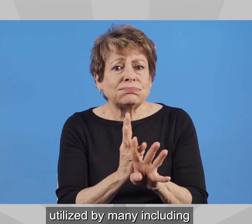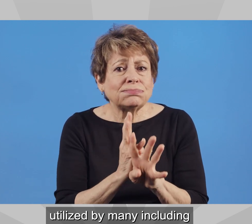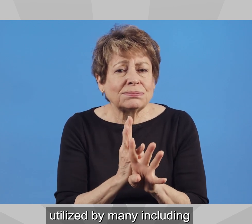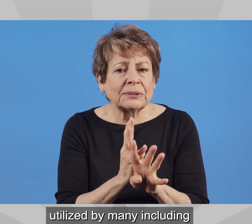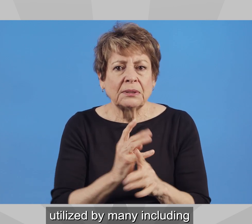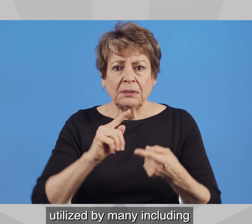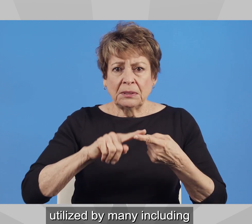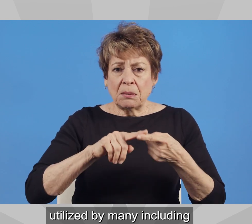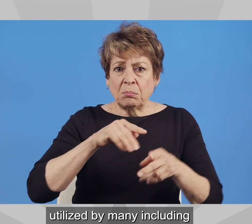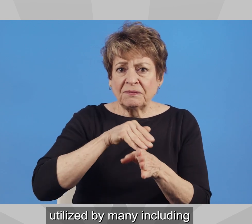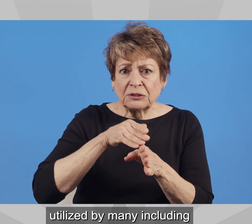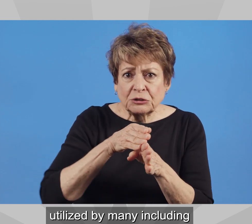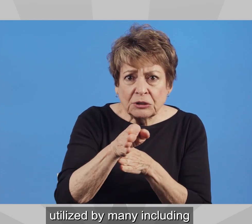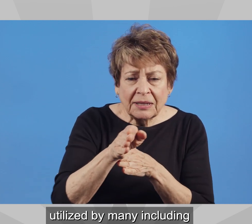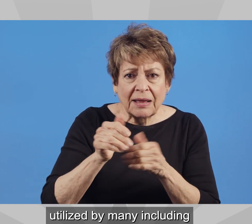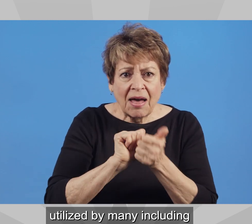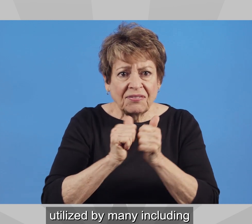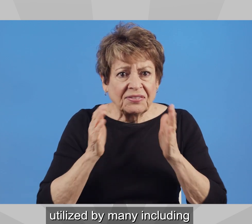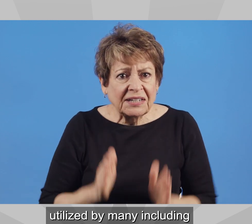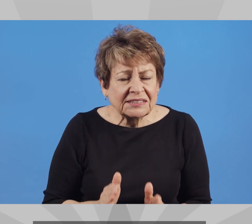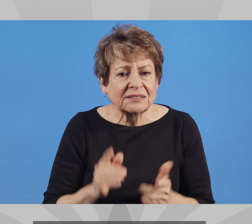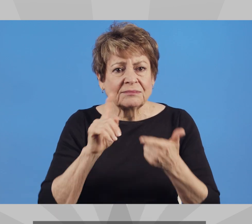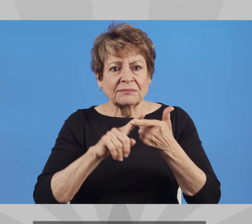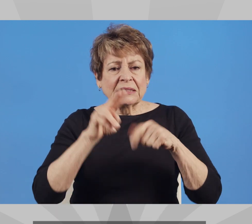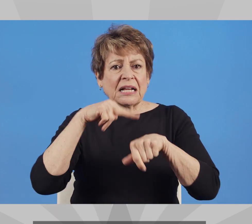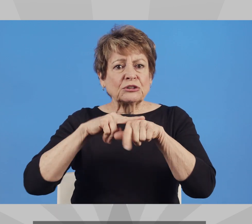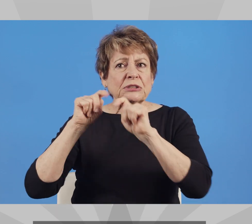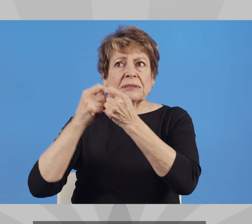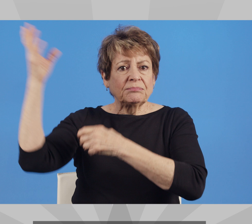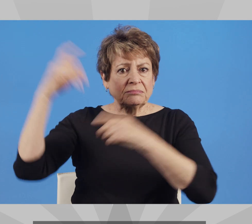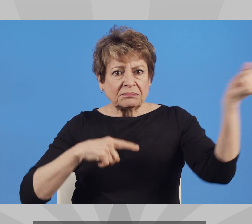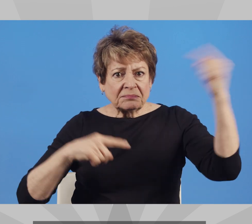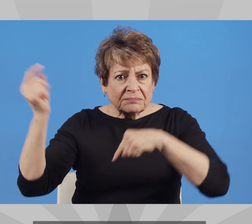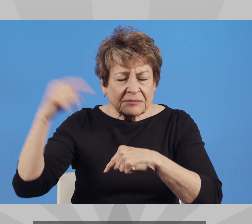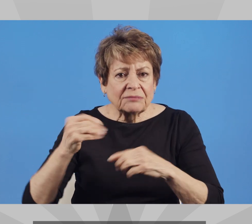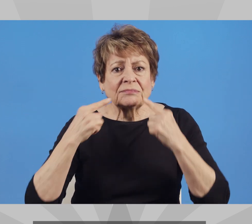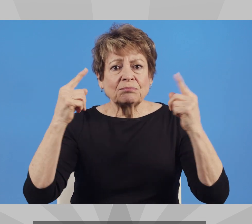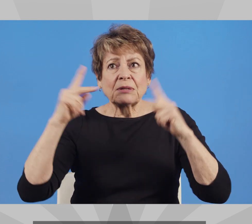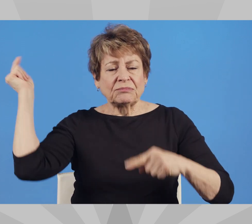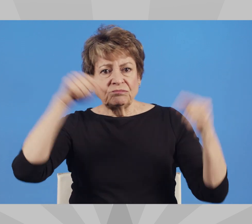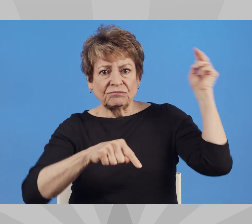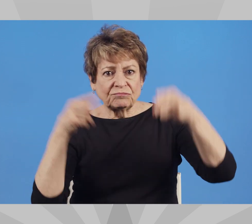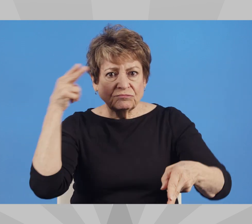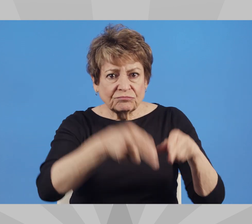many, including professional athletes, national teams, and celebrities.